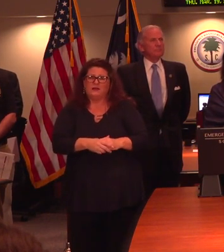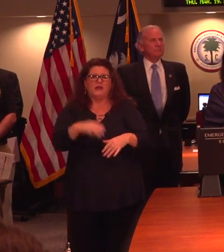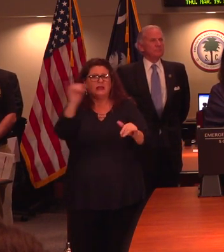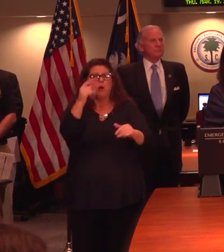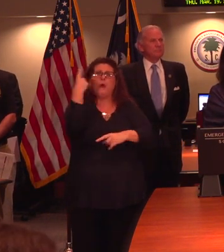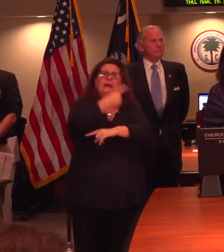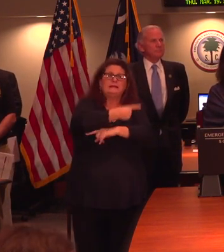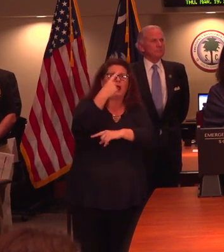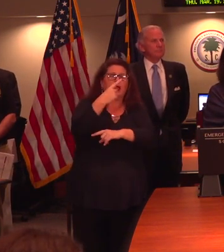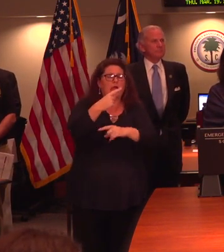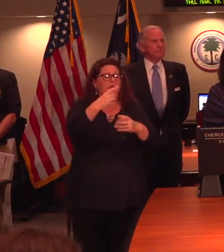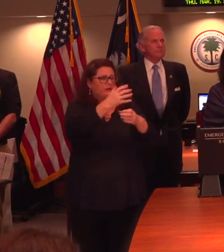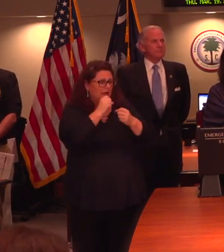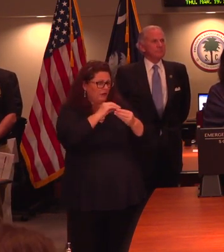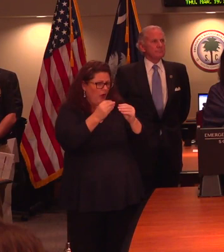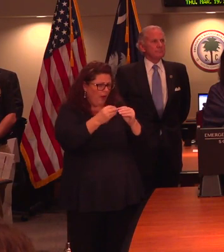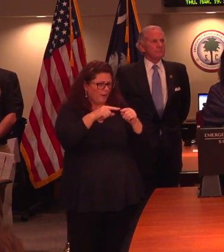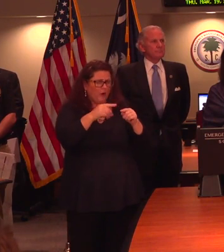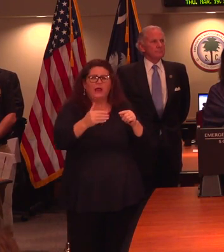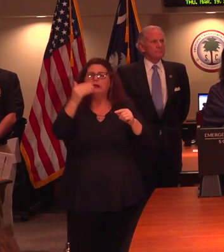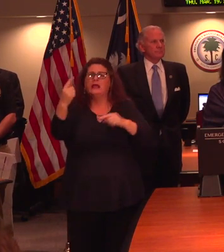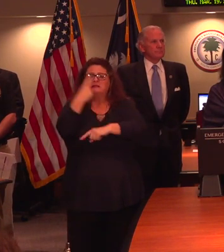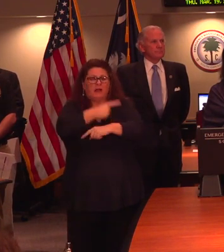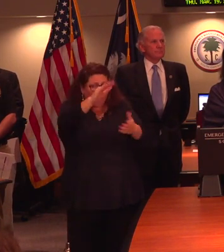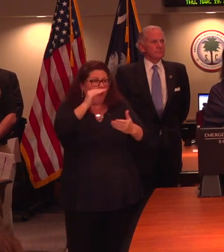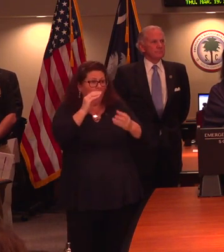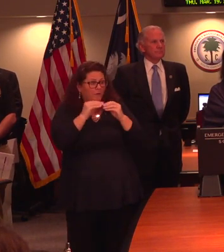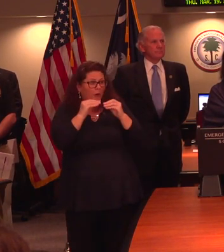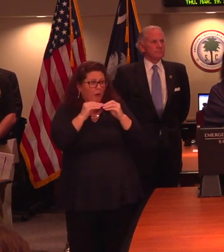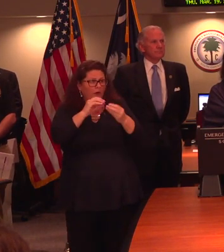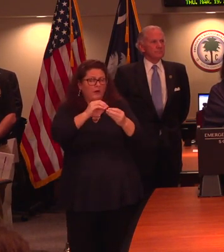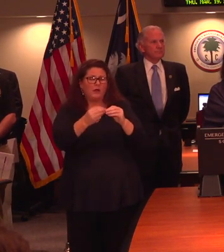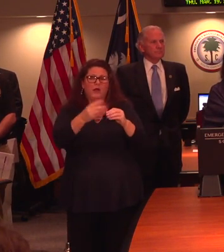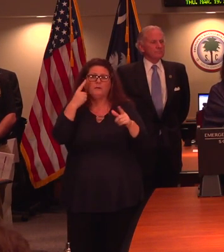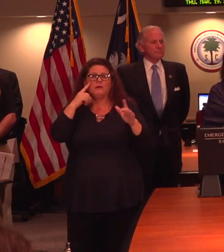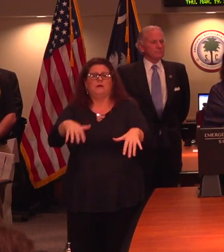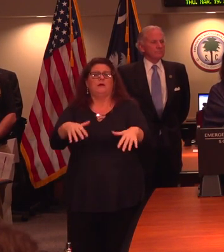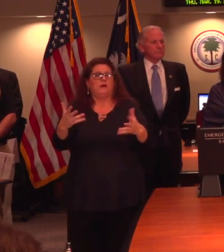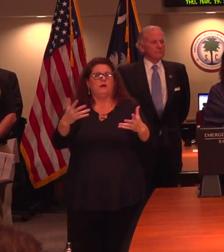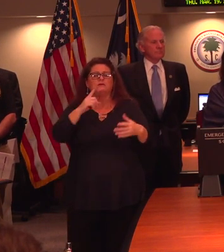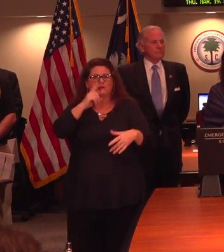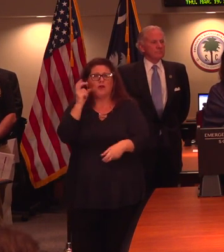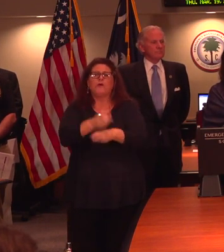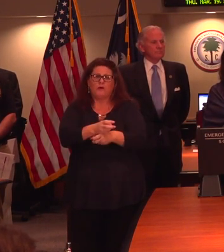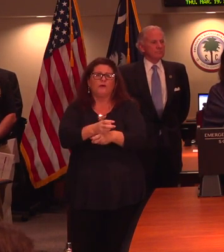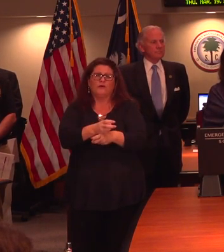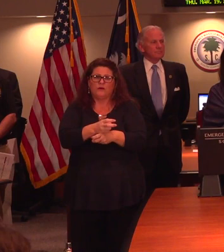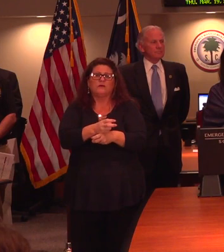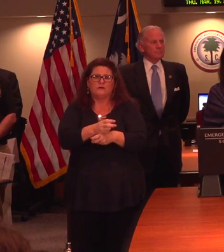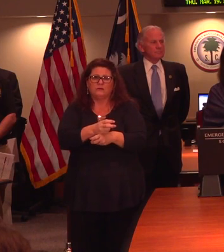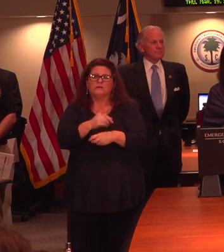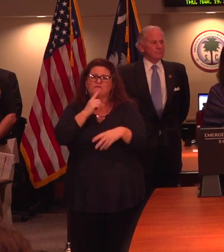and the public should be prepared for that. This is a challenging time for most. It is taxing on members of our